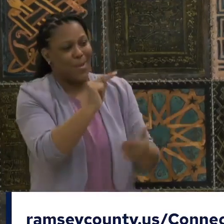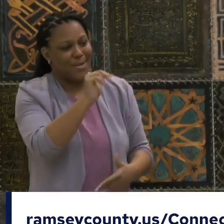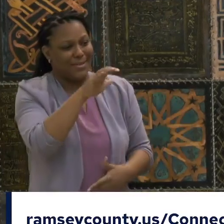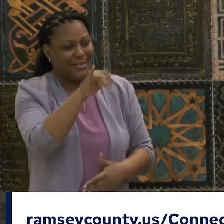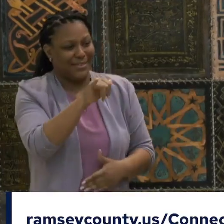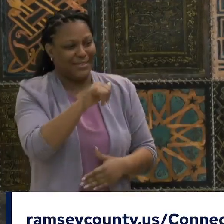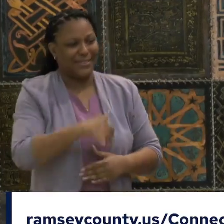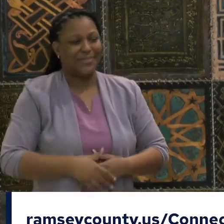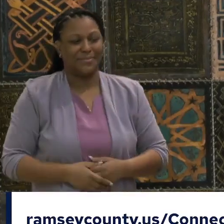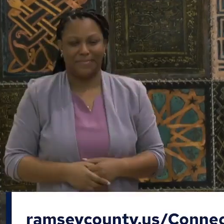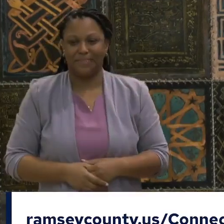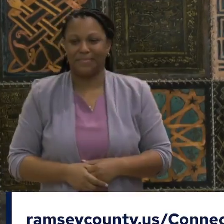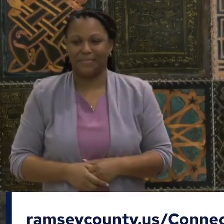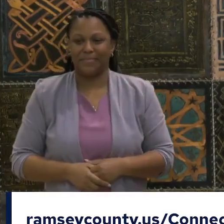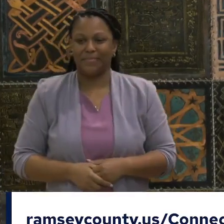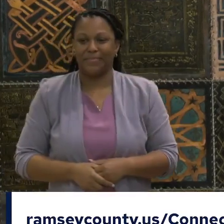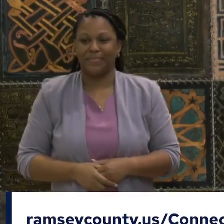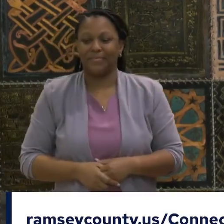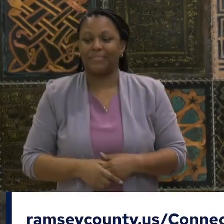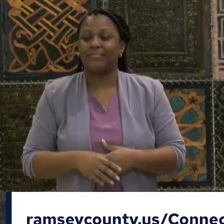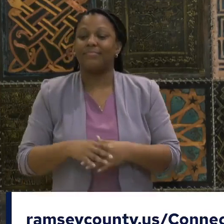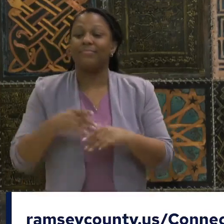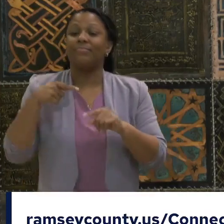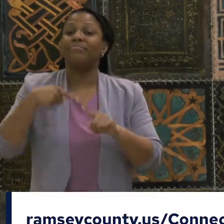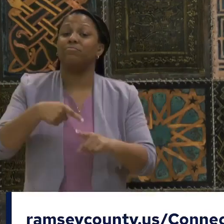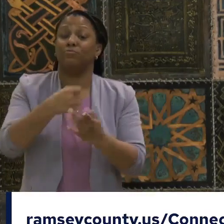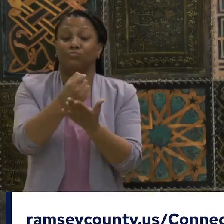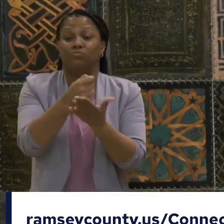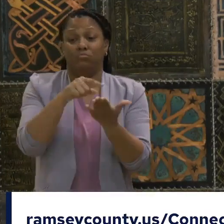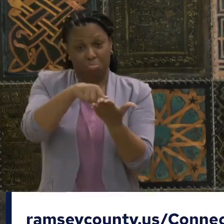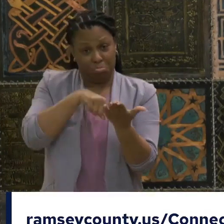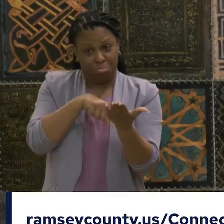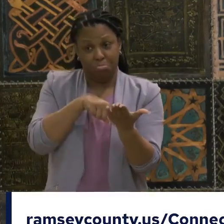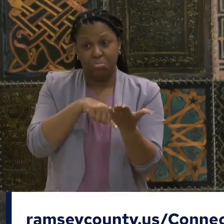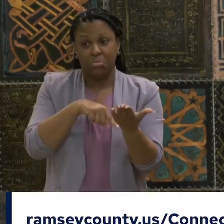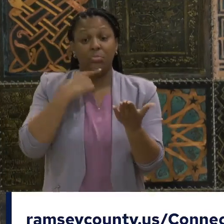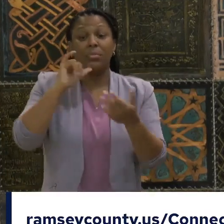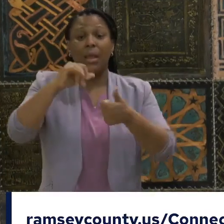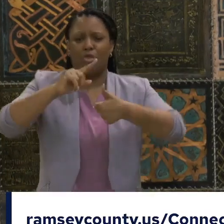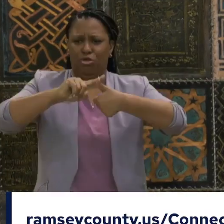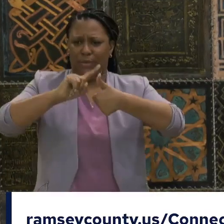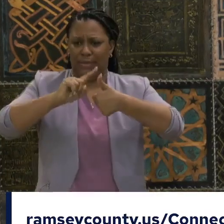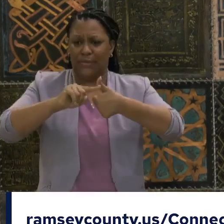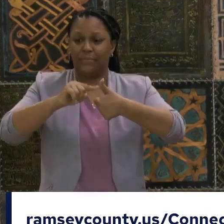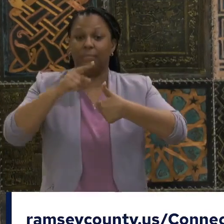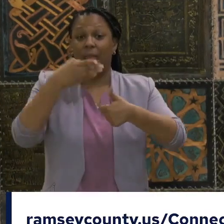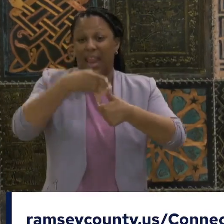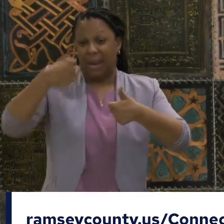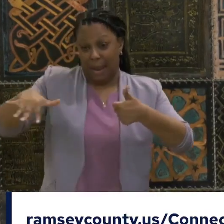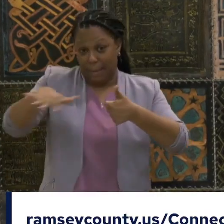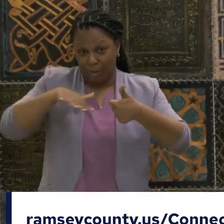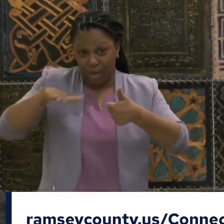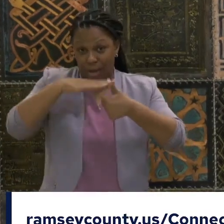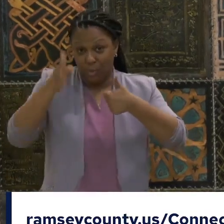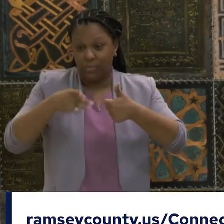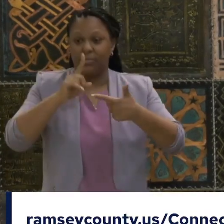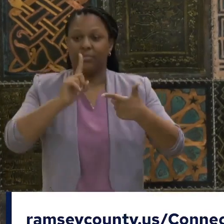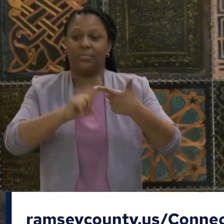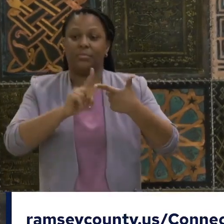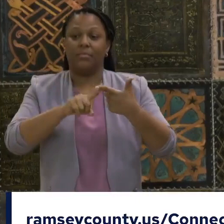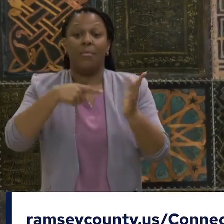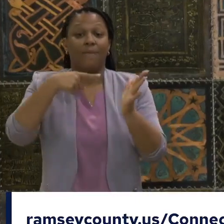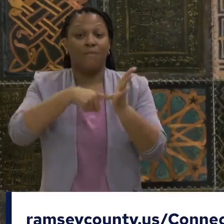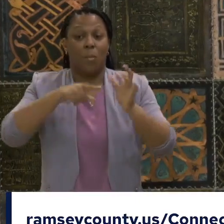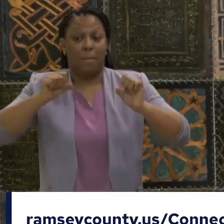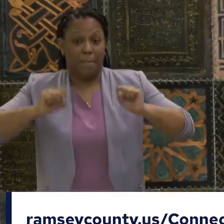You know, so neighborhood house and the federal communications commission affordability connectivity program outreach grant